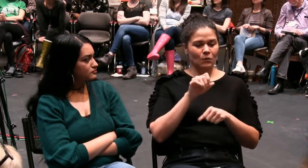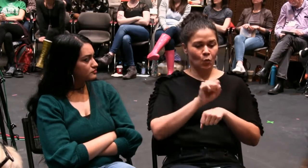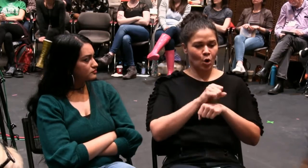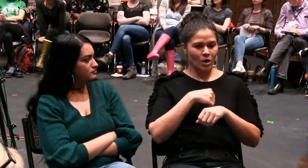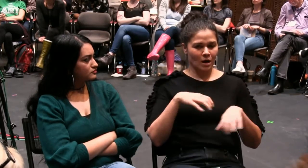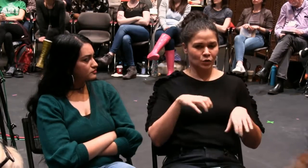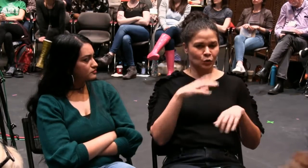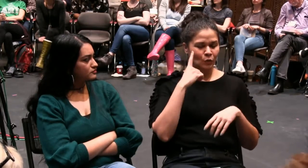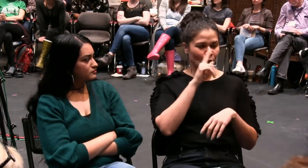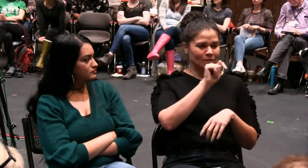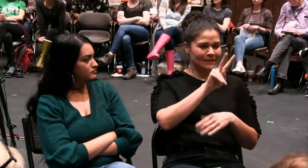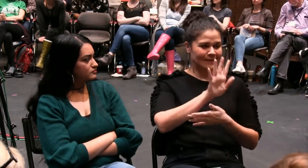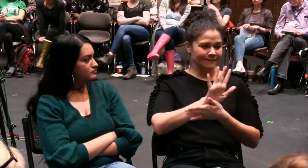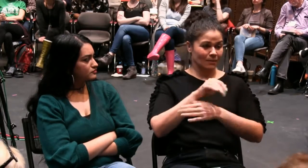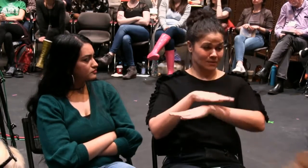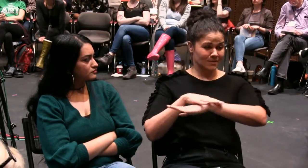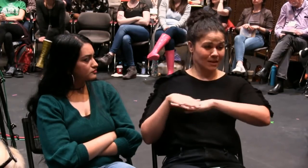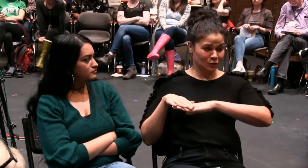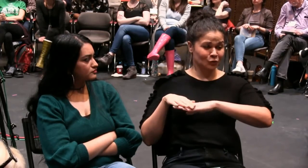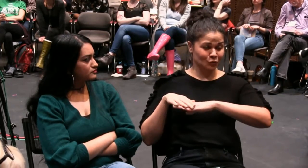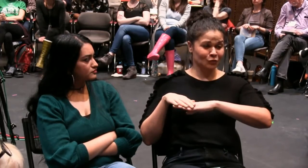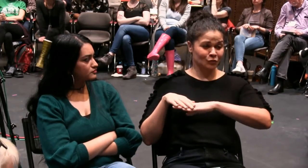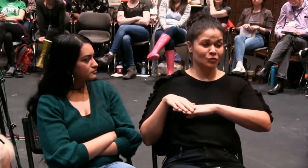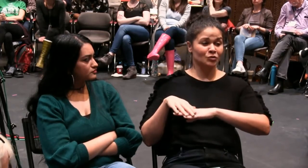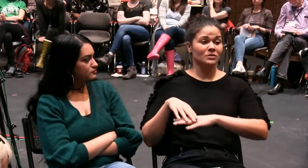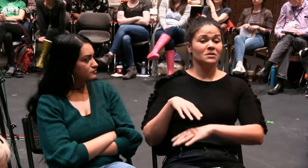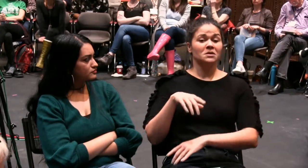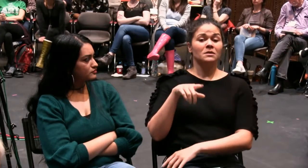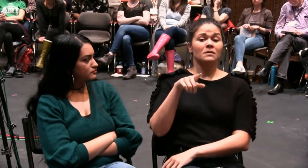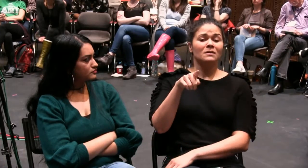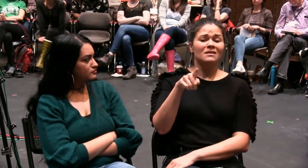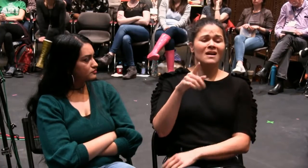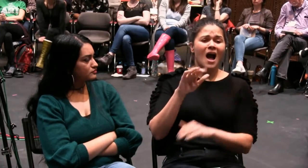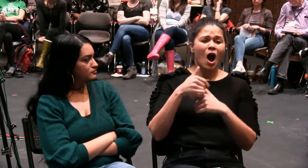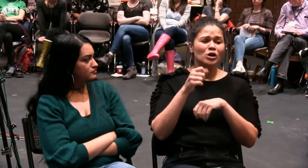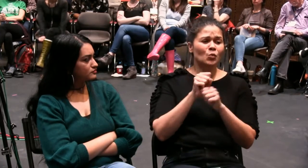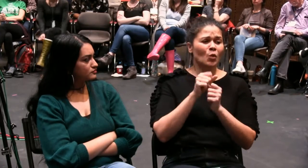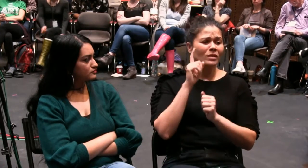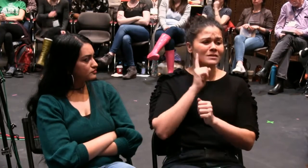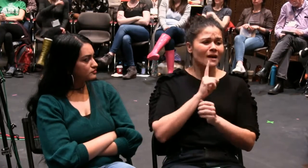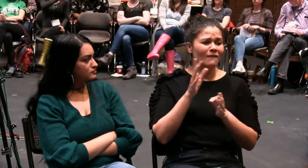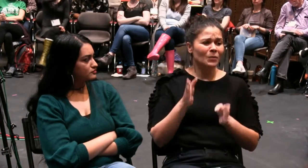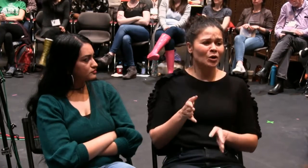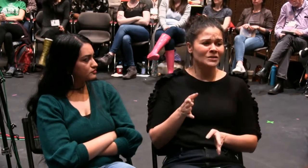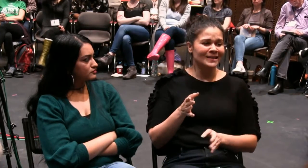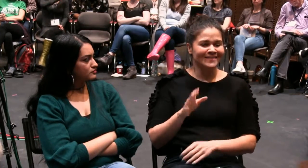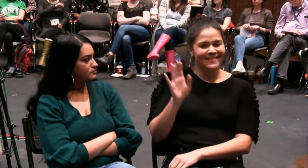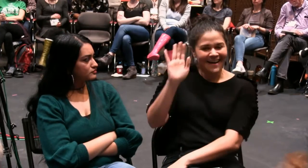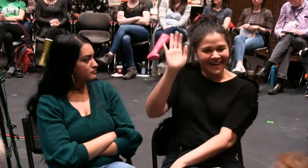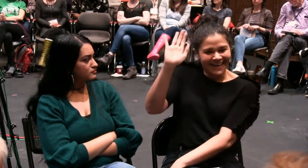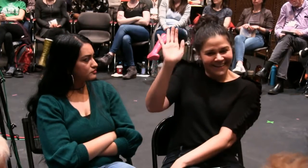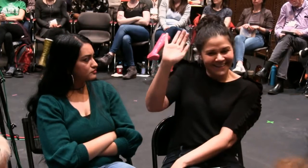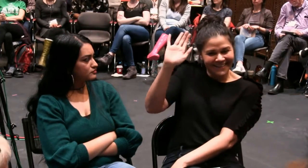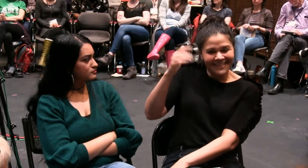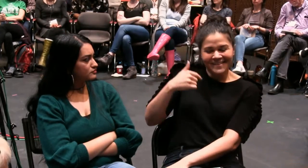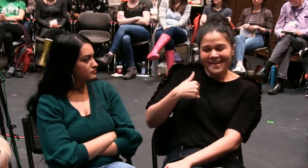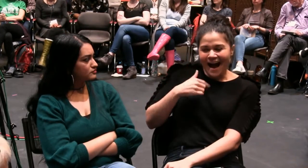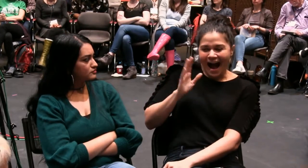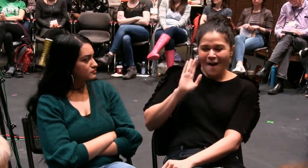We always are on the spot to remind people, hearing people, about how to work with the deaf